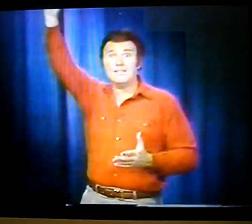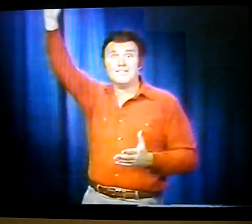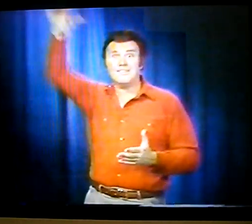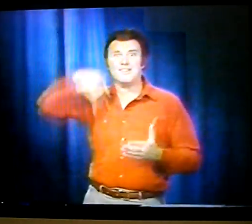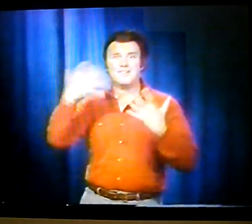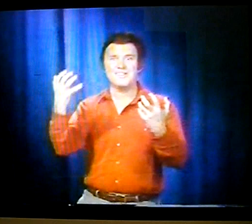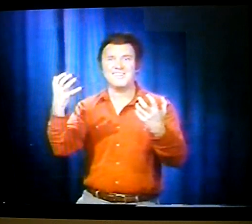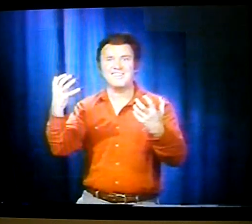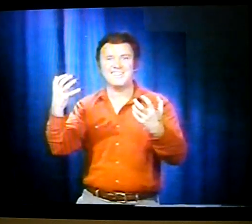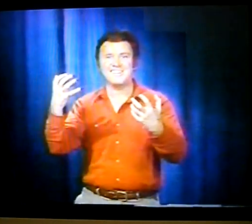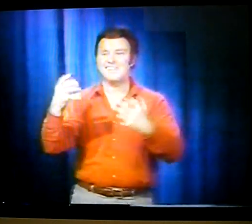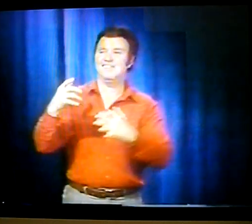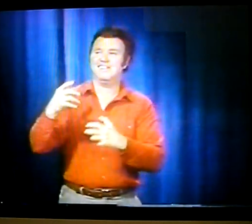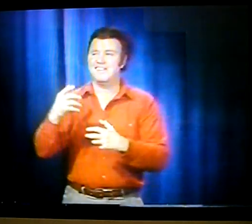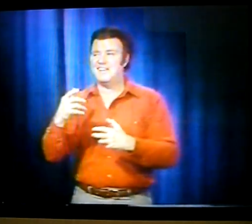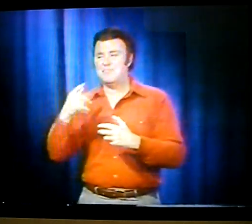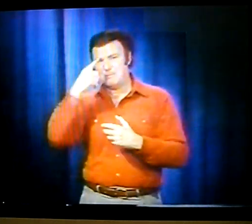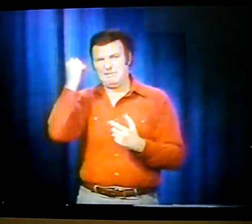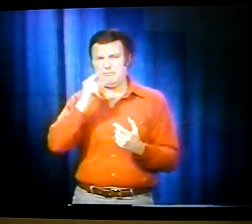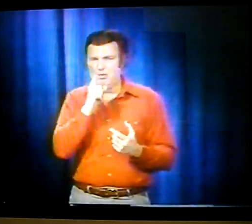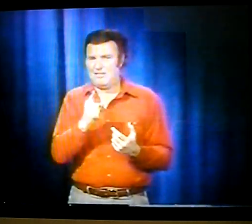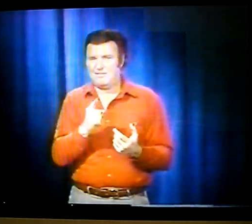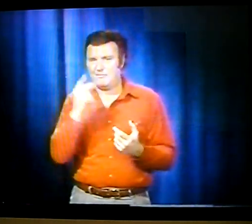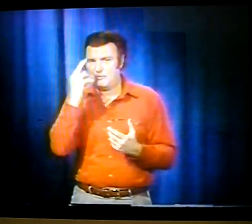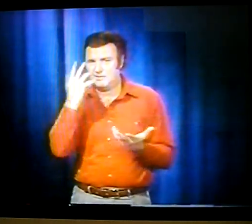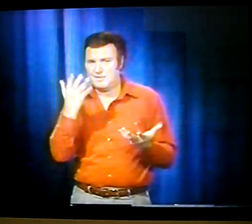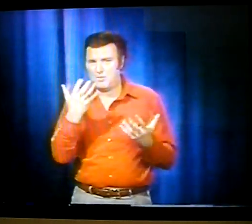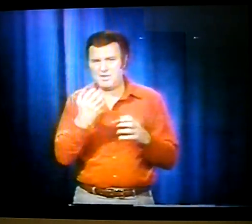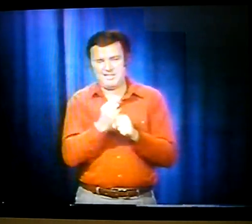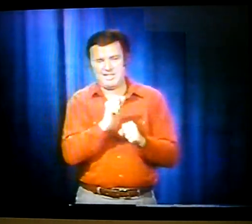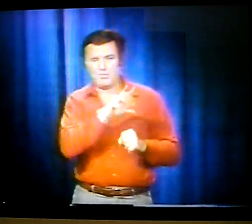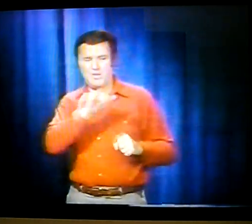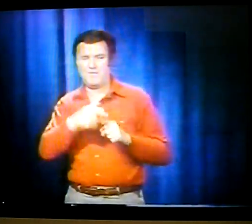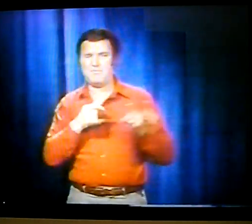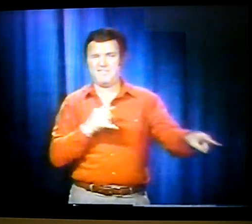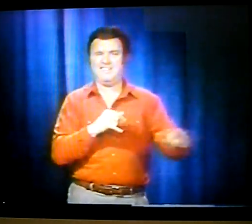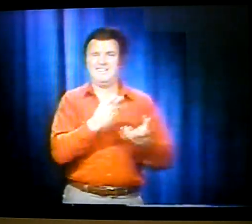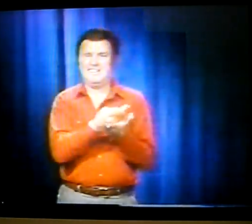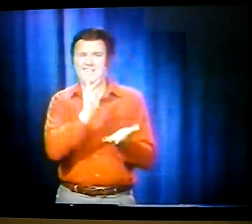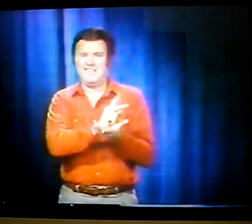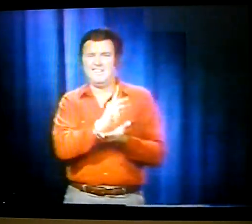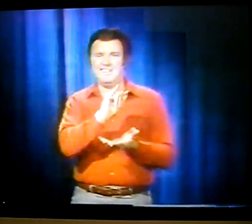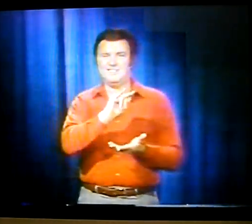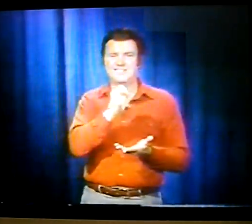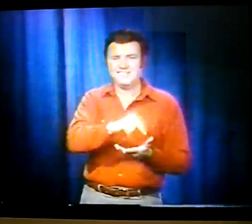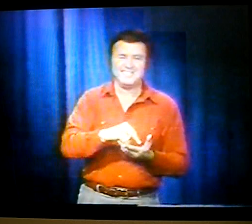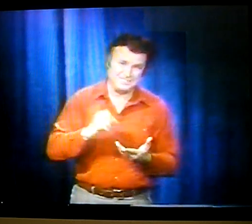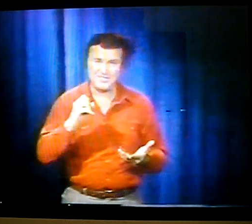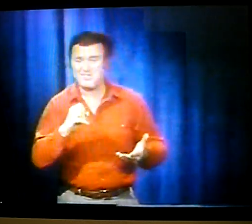Oh, I raised my hand. Sure, I wanted to do that. But really, well, it wasn't that exciting. I just wanted to get out of the kitchen.